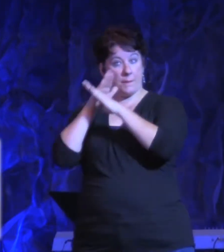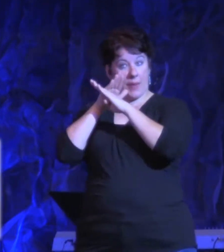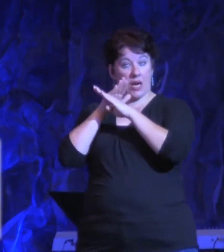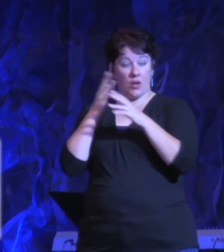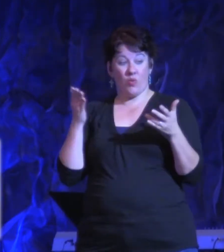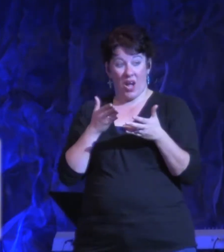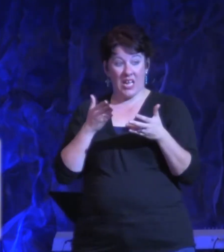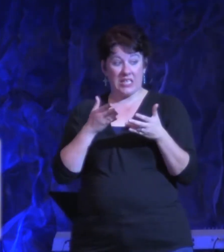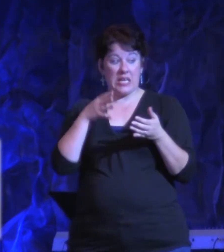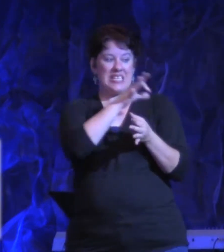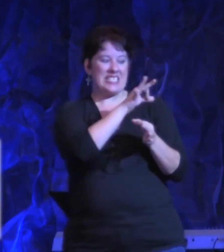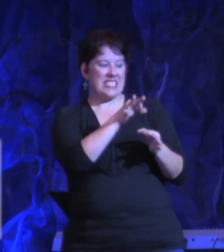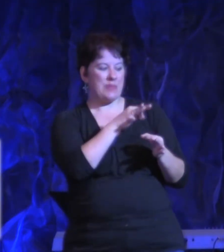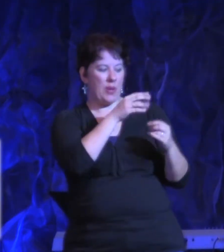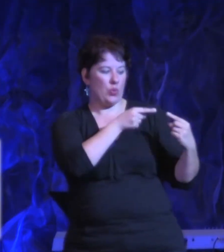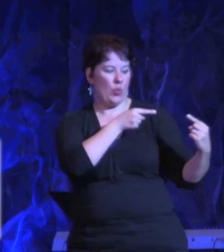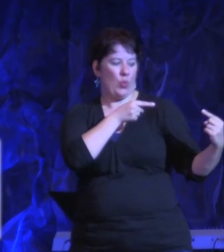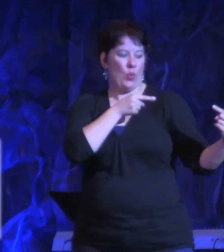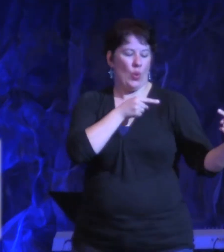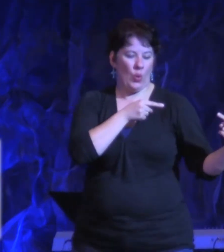breakthrough is not our in-laws.